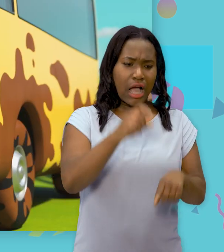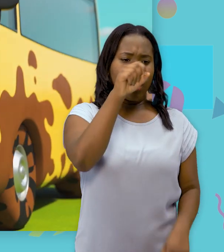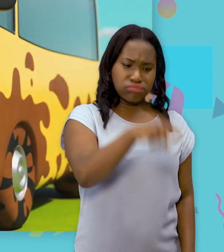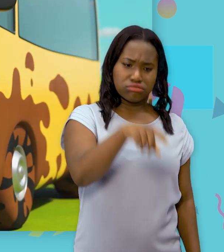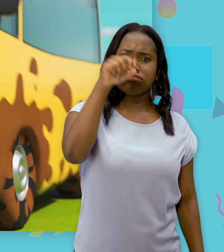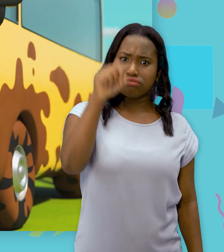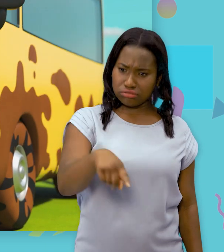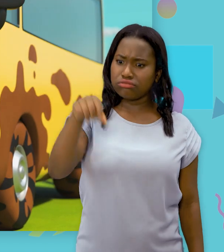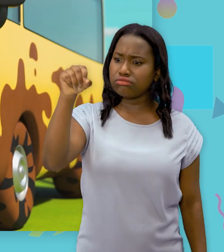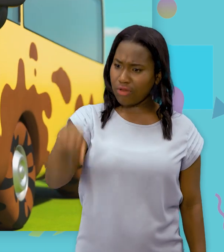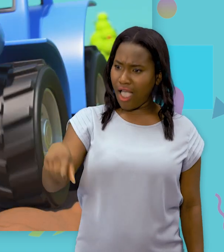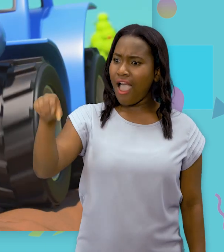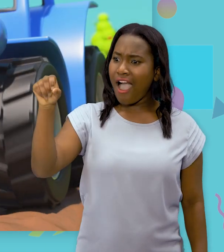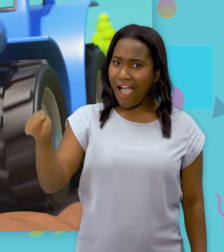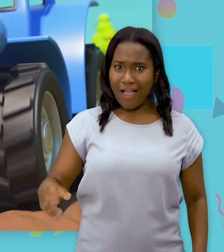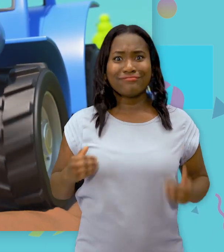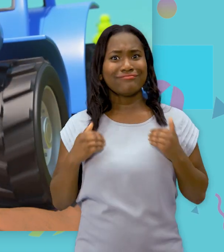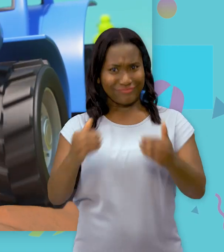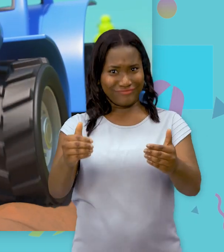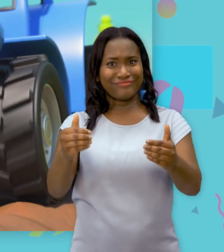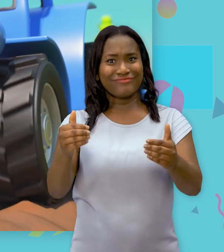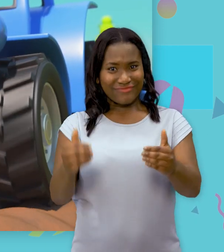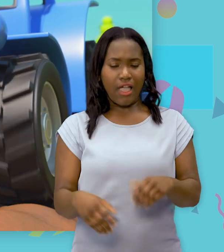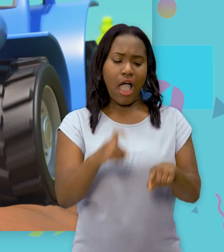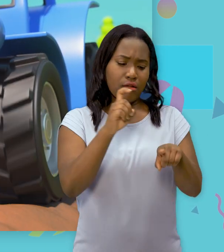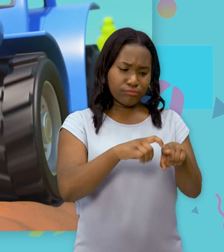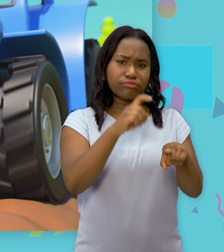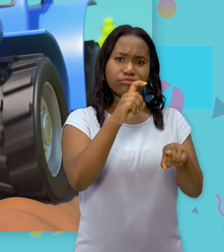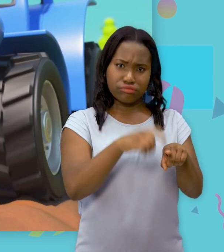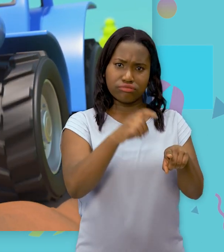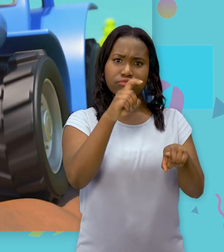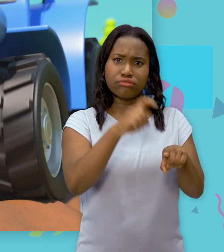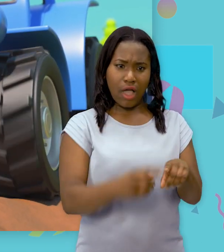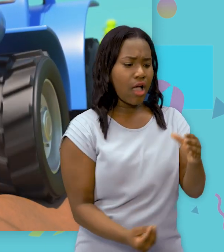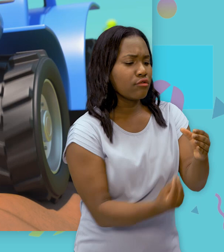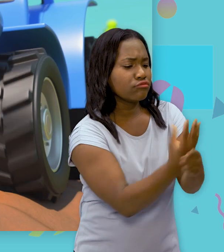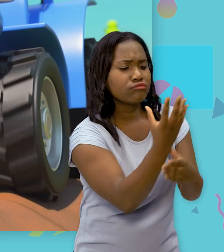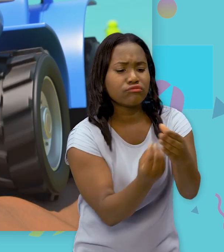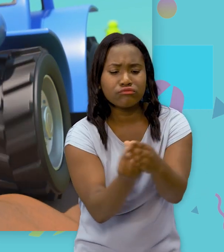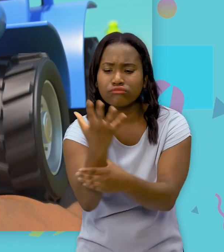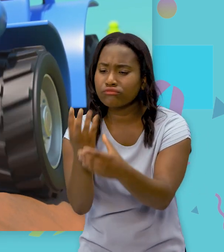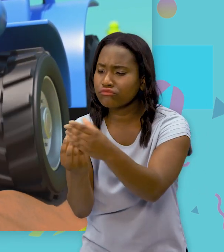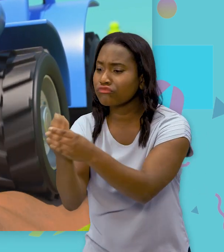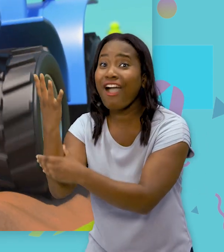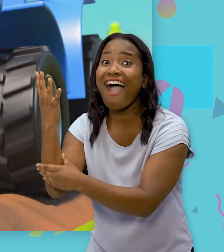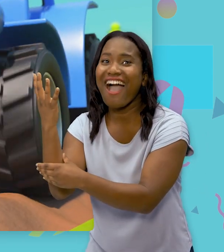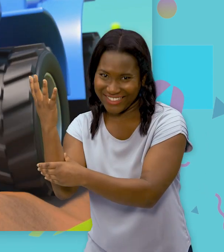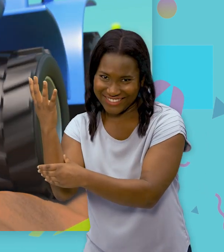Ploughing, ploughing, yes let's go Helping little seeds